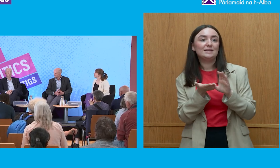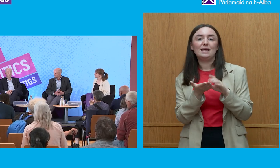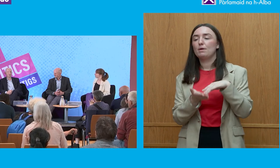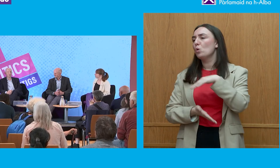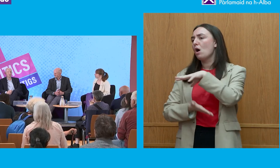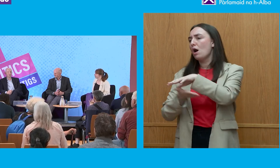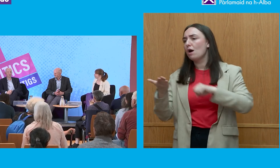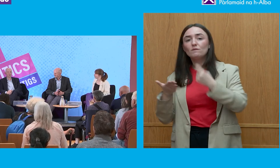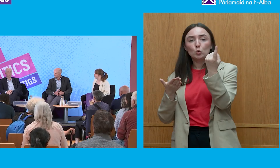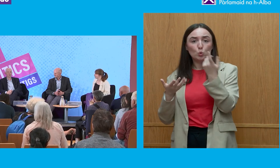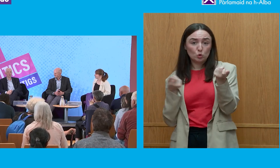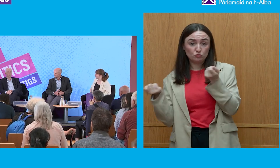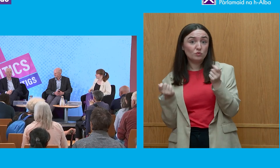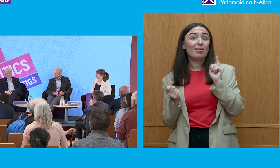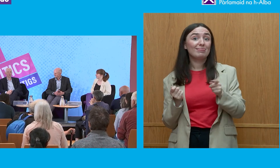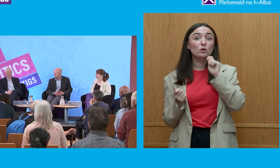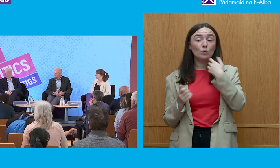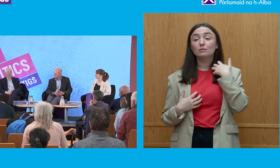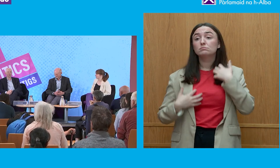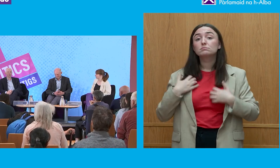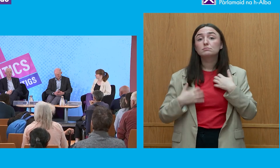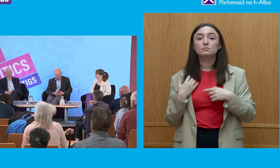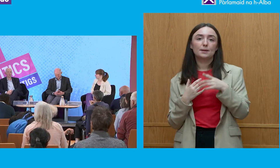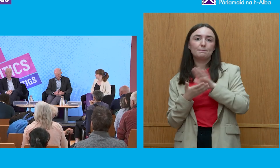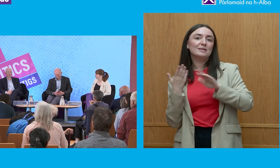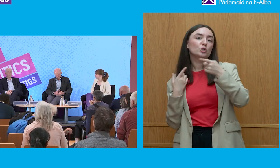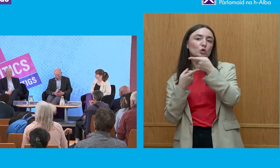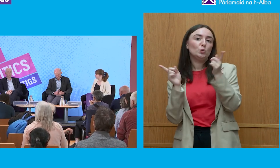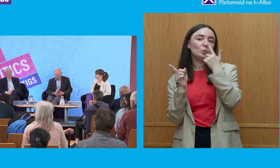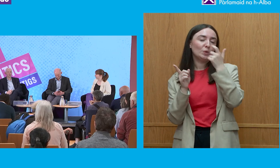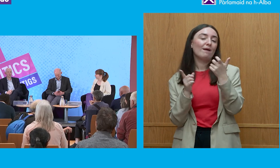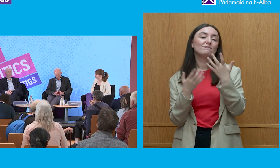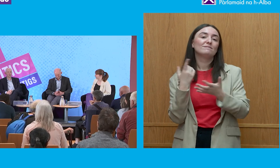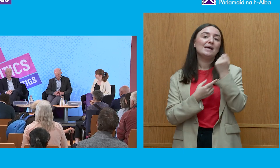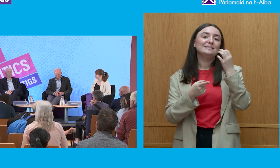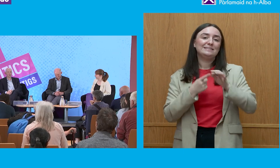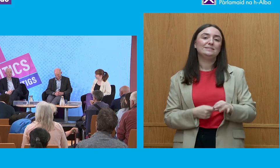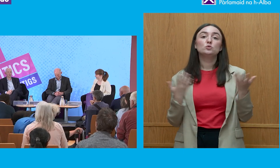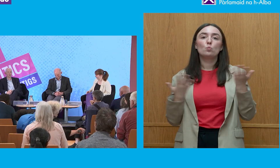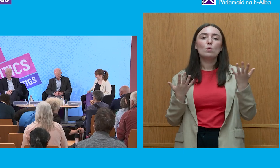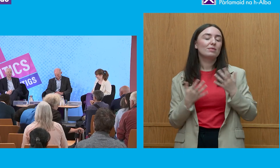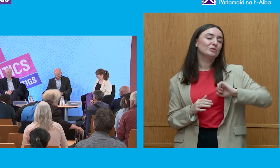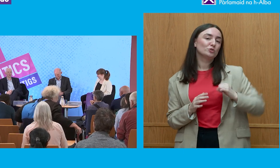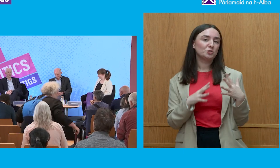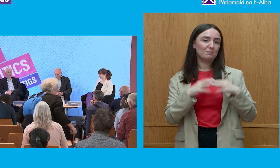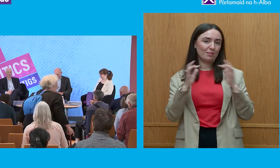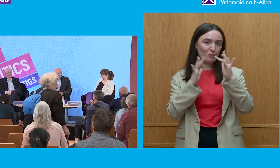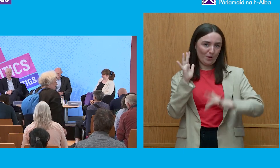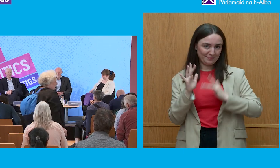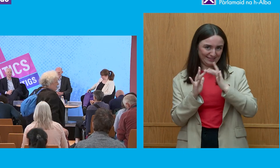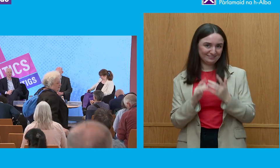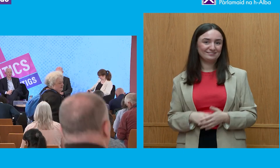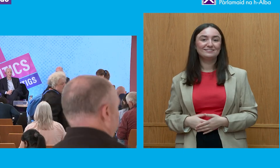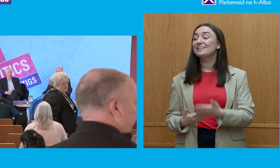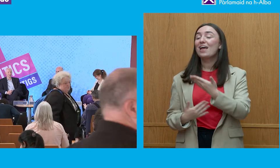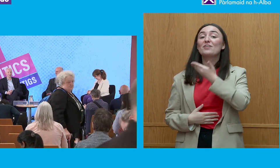it is a vehicle that potentially will have that opportunity for you to do details can be found on the Scottish Parliament website have a lovely day and thank you